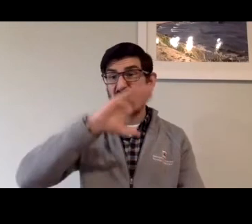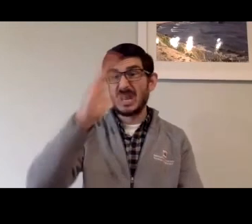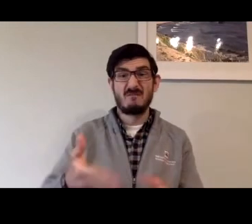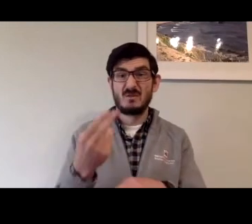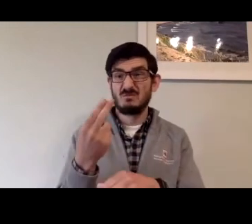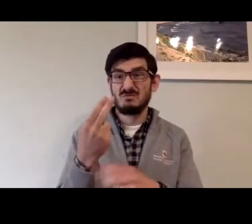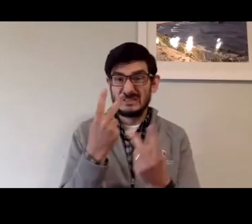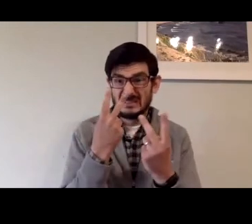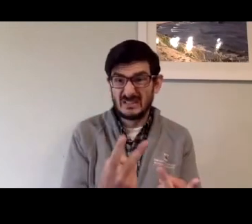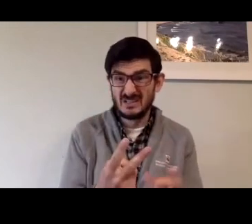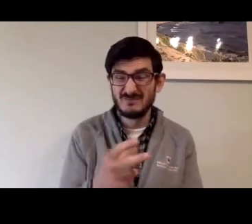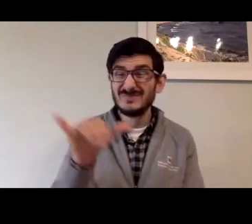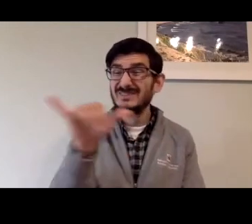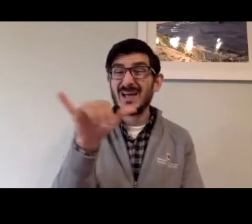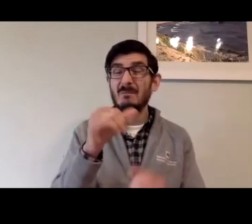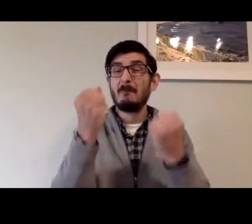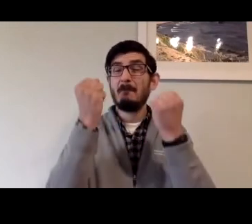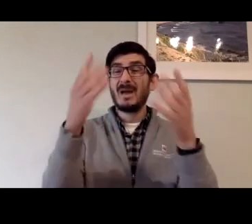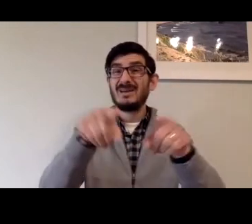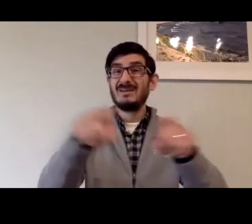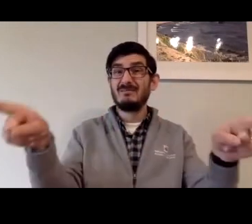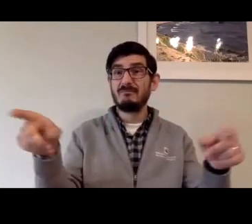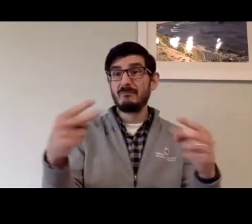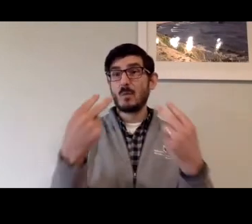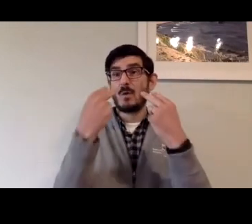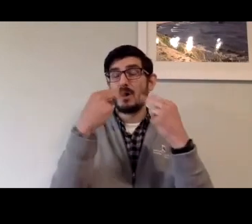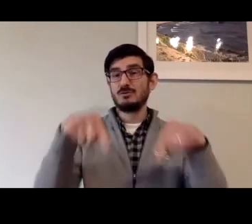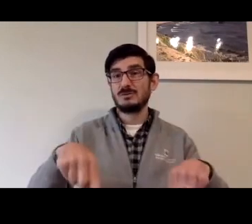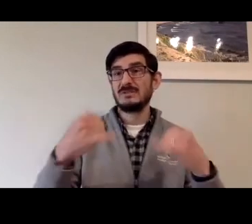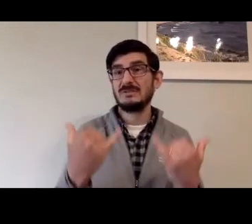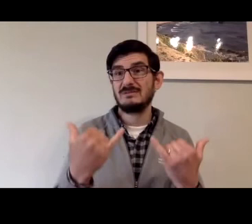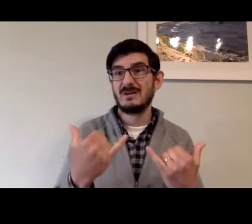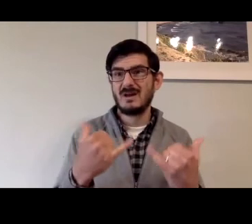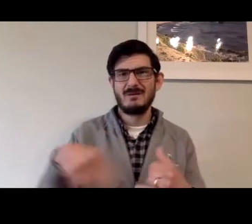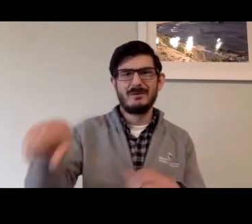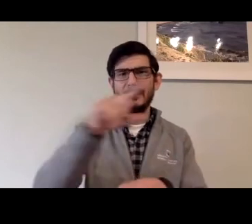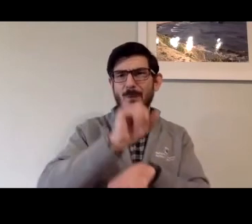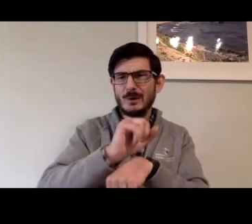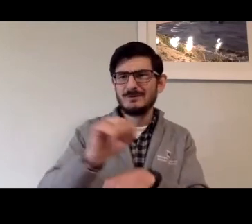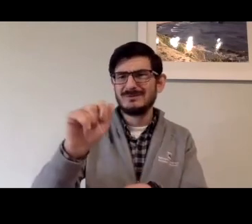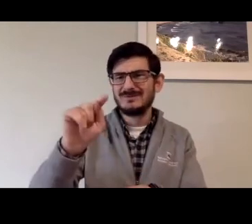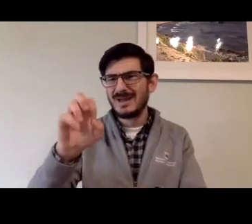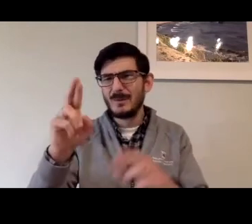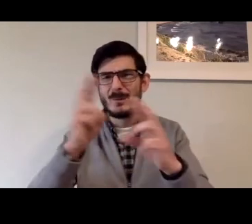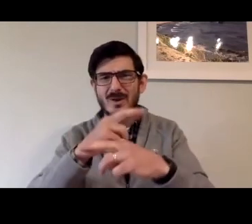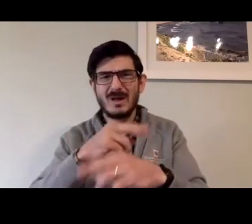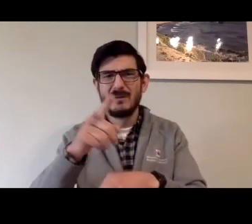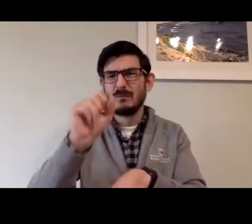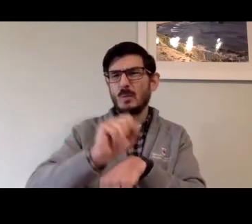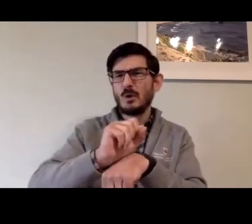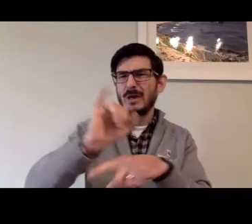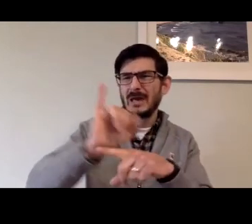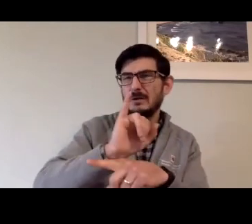among users. Frankly, there are many, many people, most of the majority, have never used them. As you saw in this demonstration today.